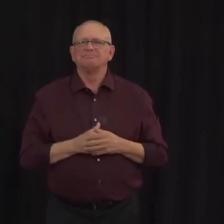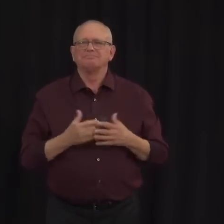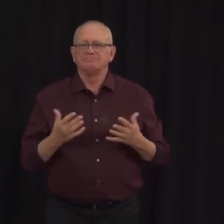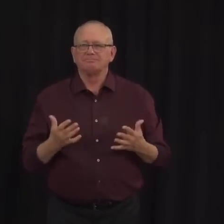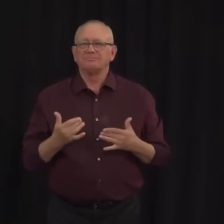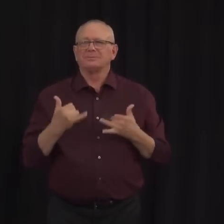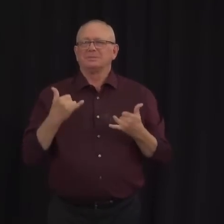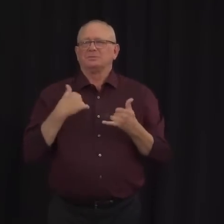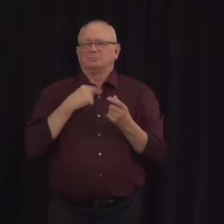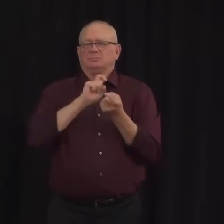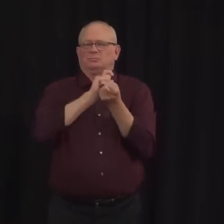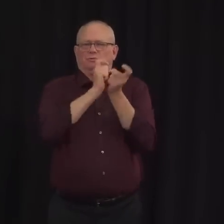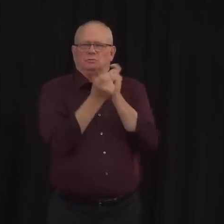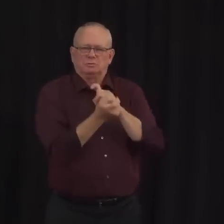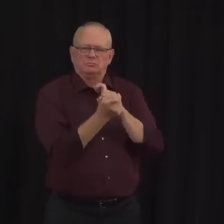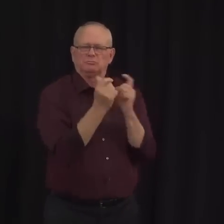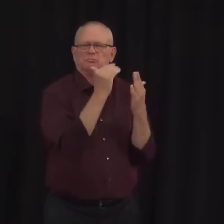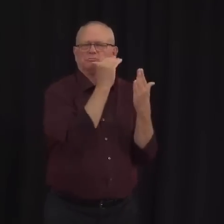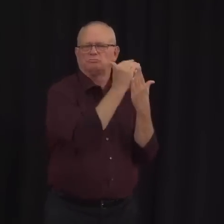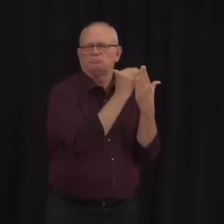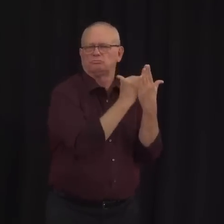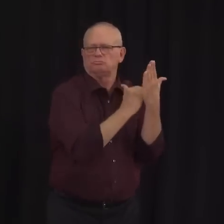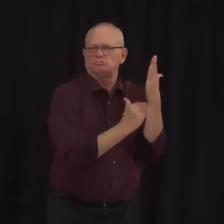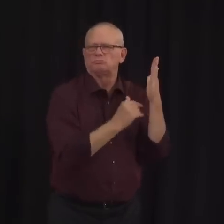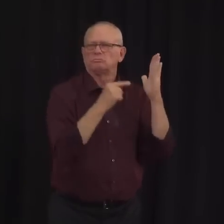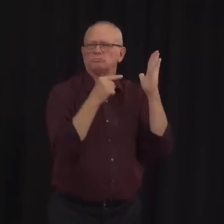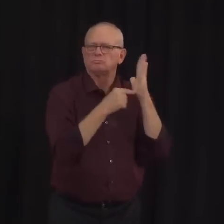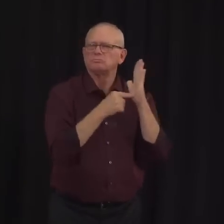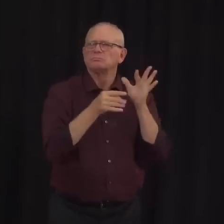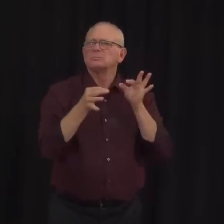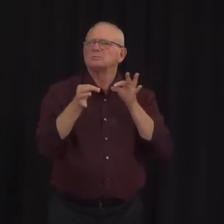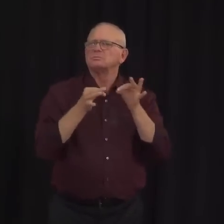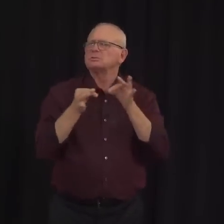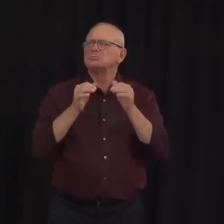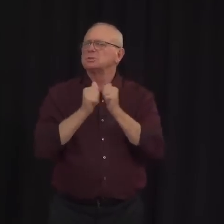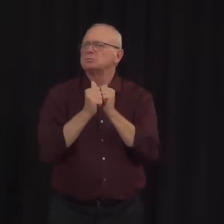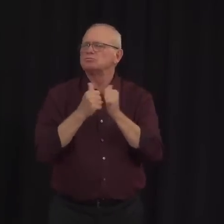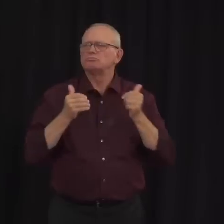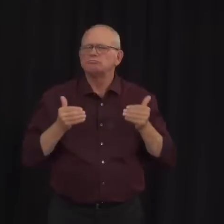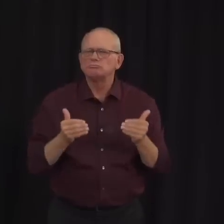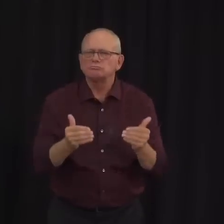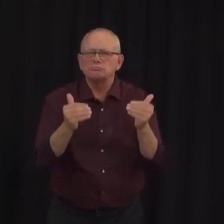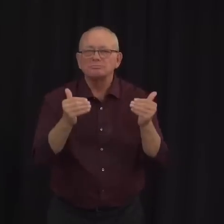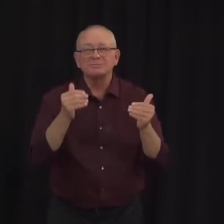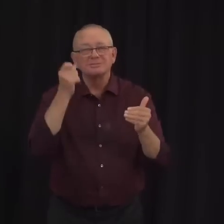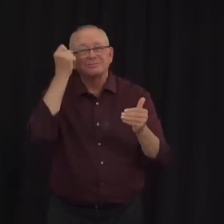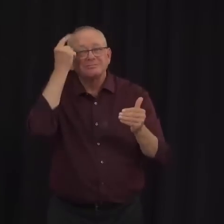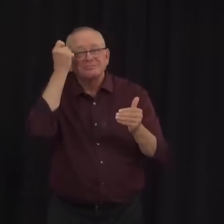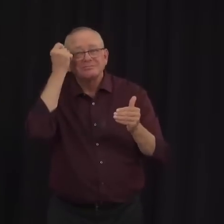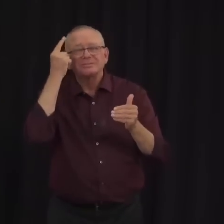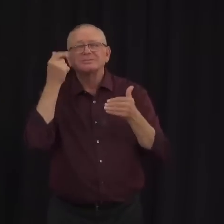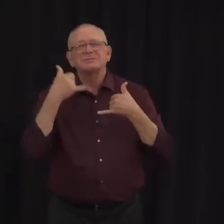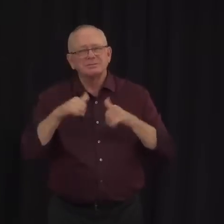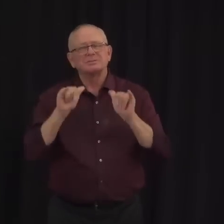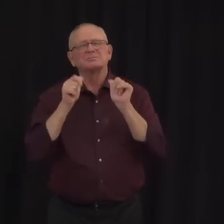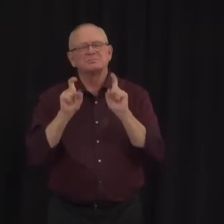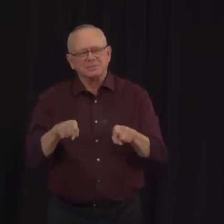to allow Albertans to enjoy these experiences safely while keeping measures in place to limit transmission.